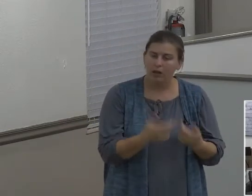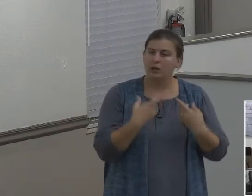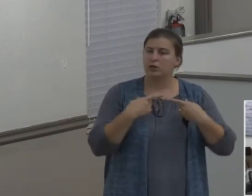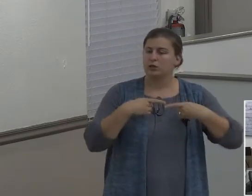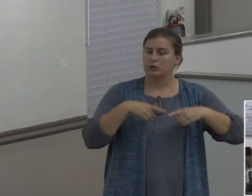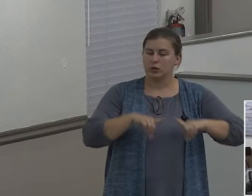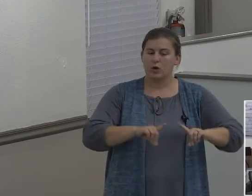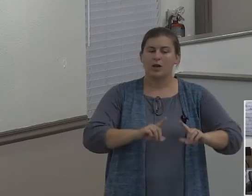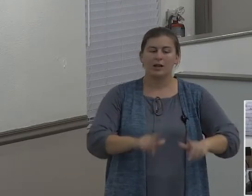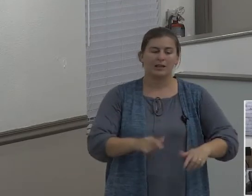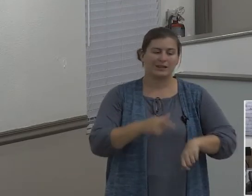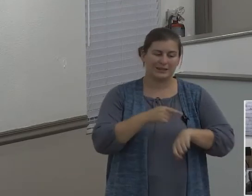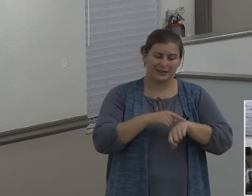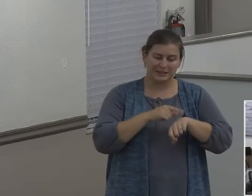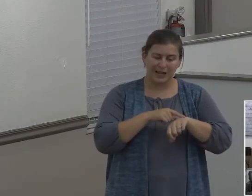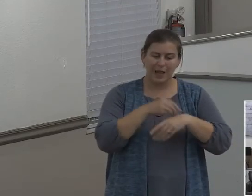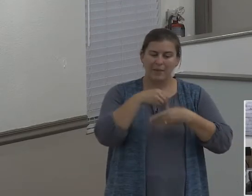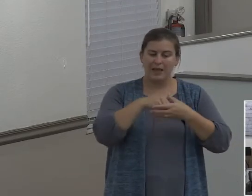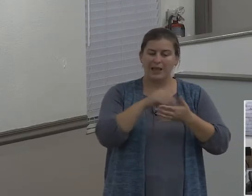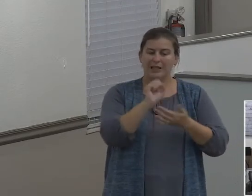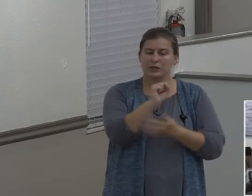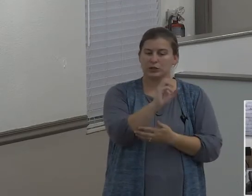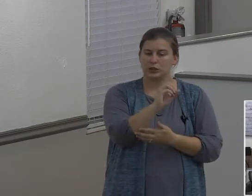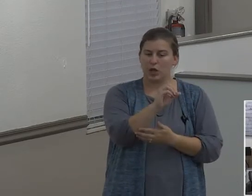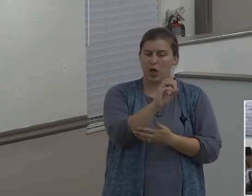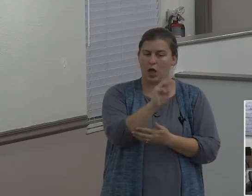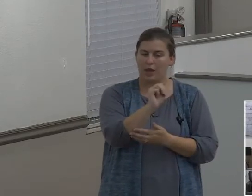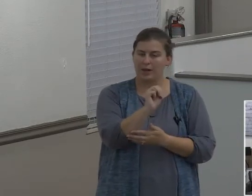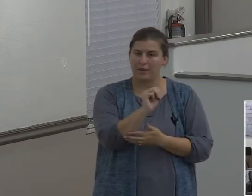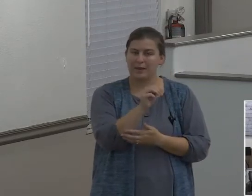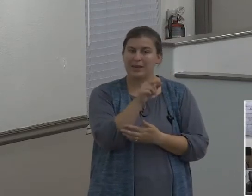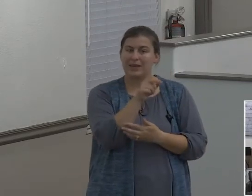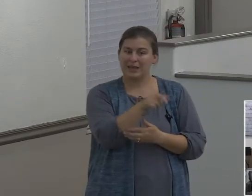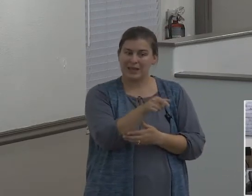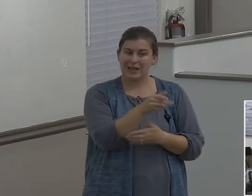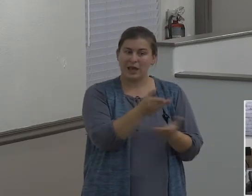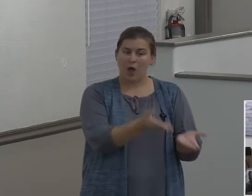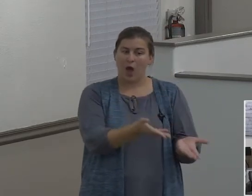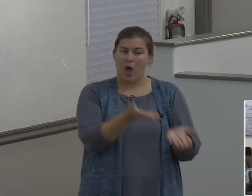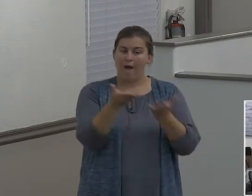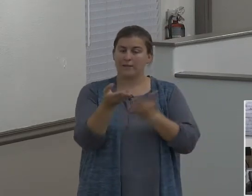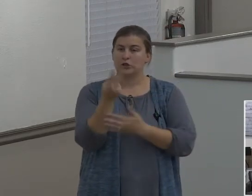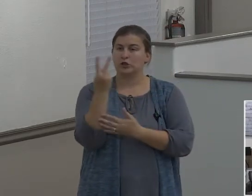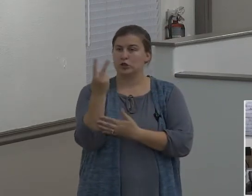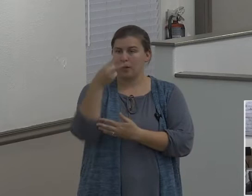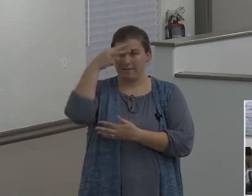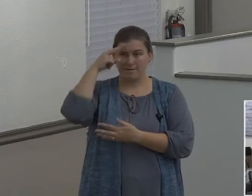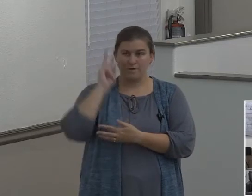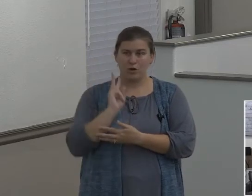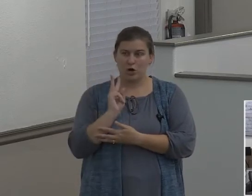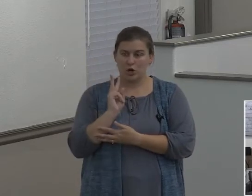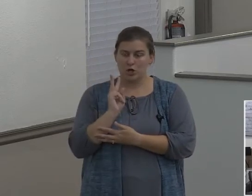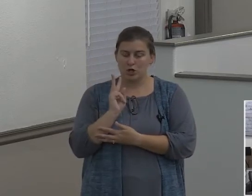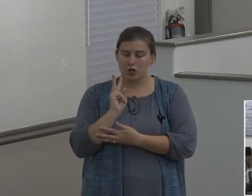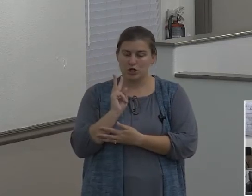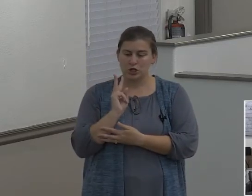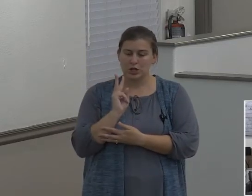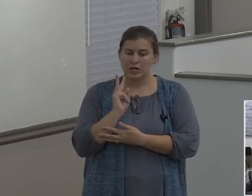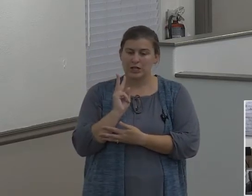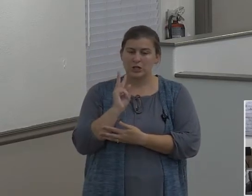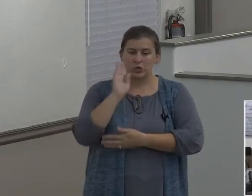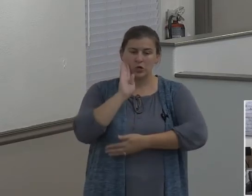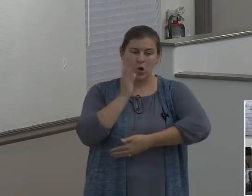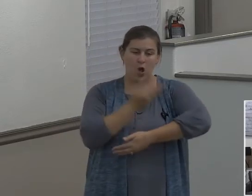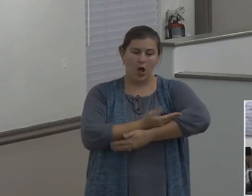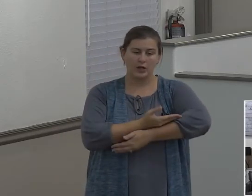he reached a place where he would end up offering his two virgin daughters to a bunch of sex-craved perverts for them to